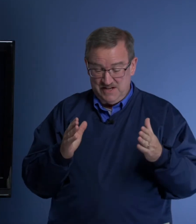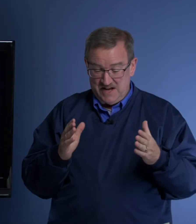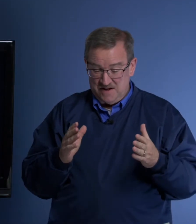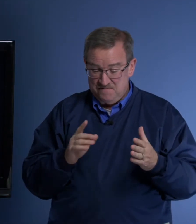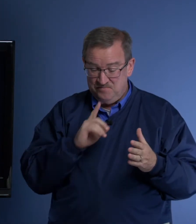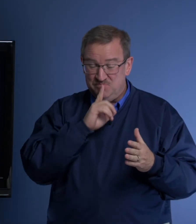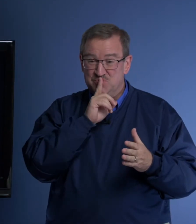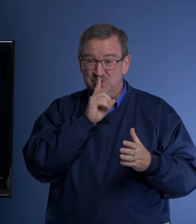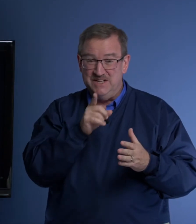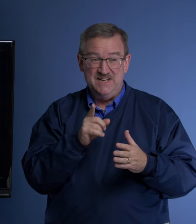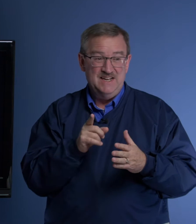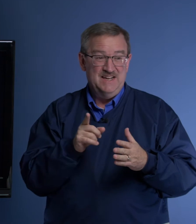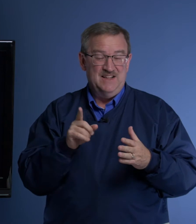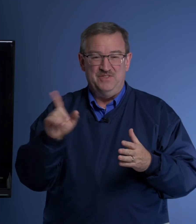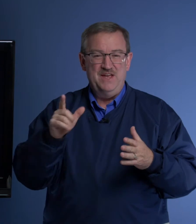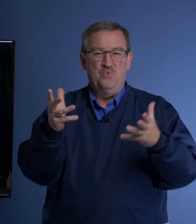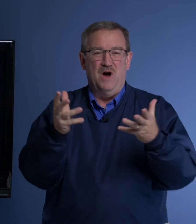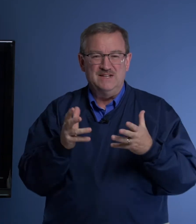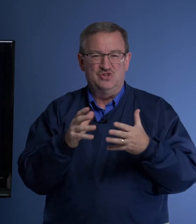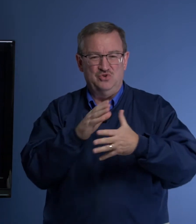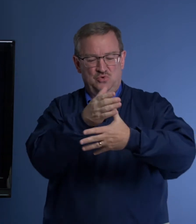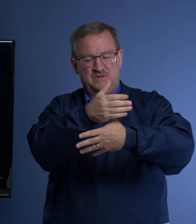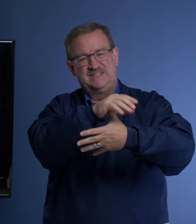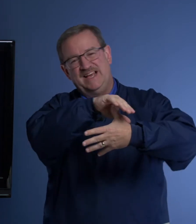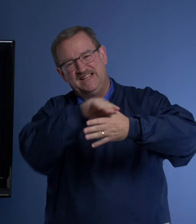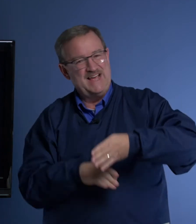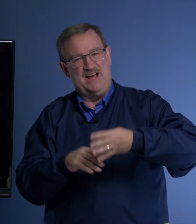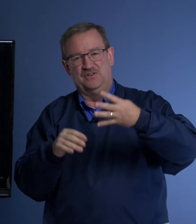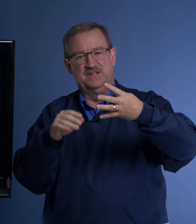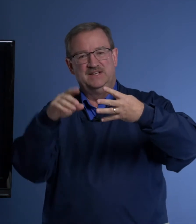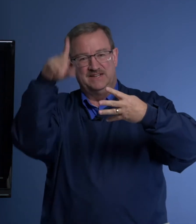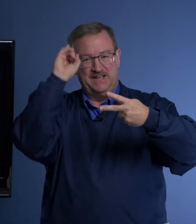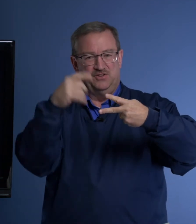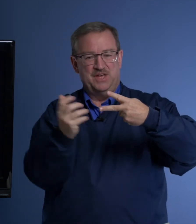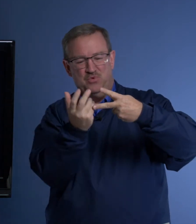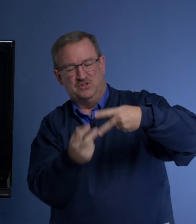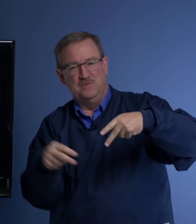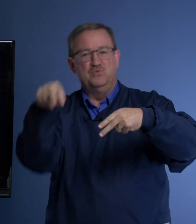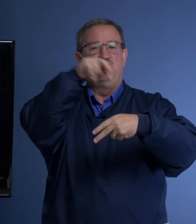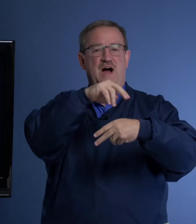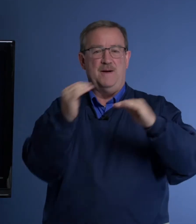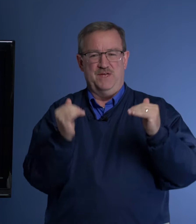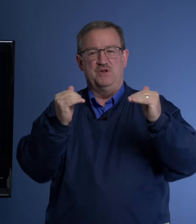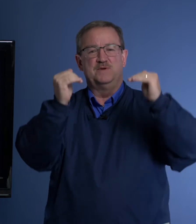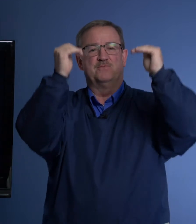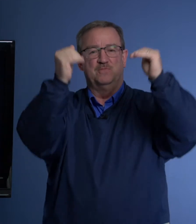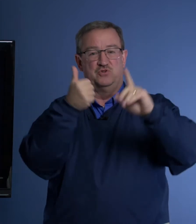really they want to take down Daniel. They want to move up. They want to be promoted